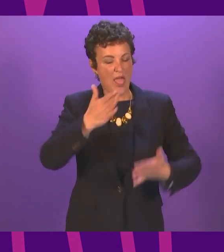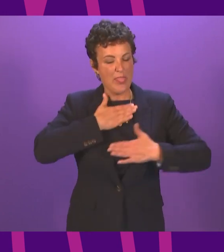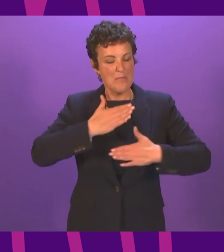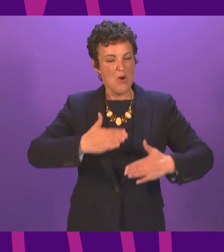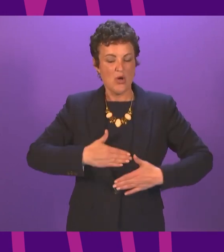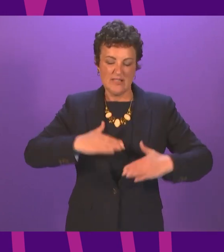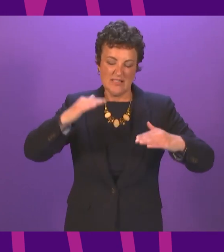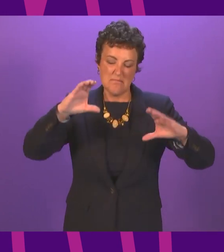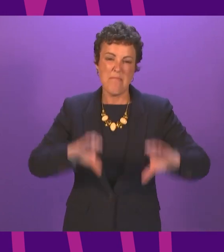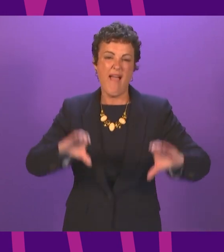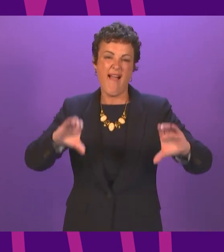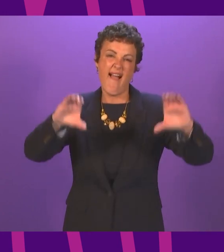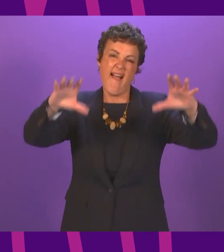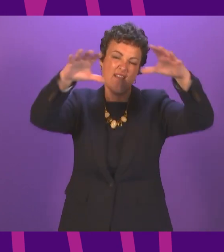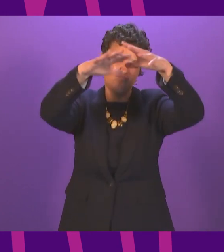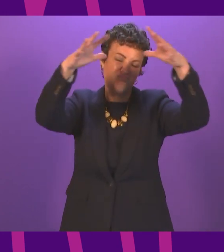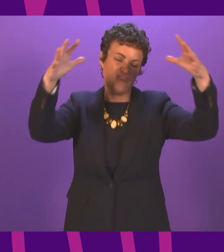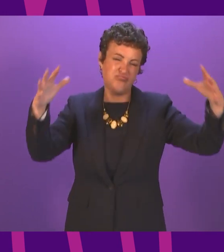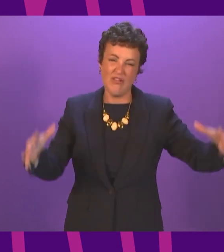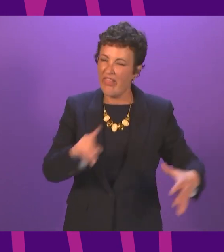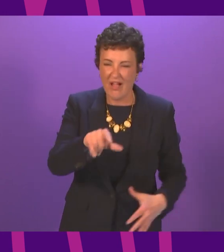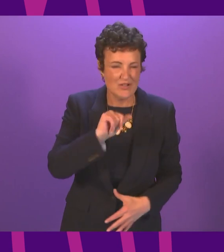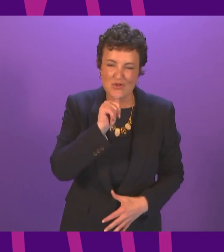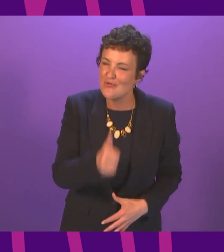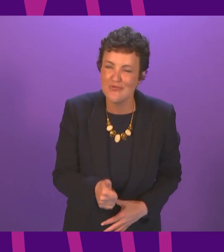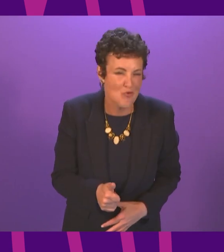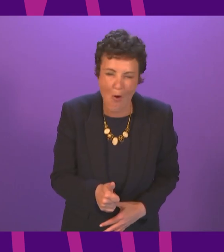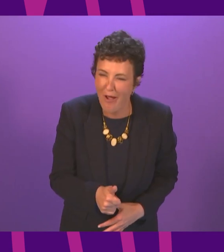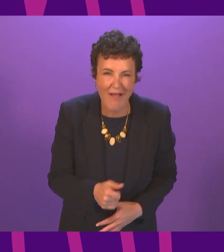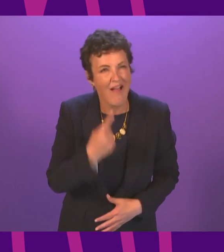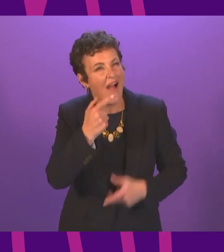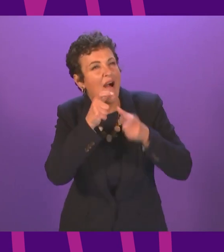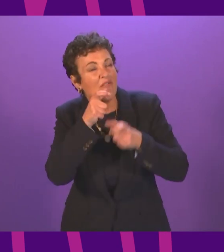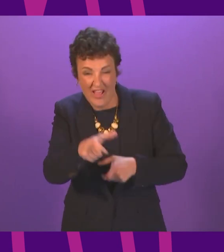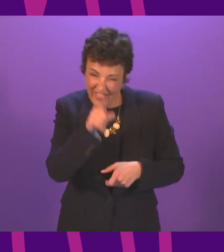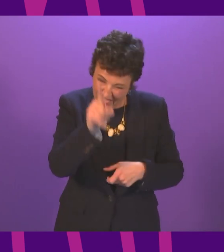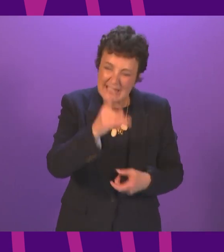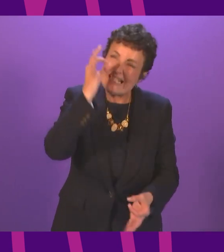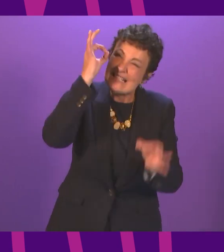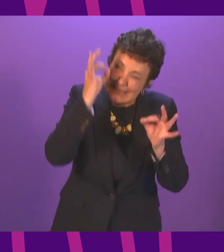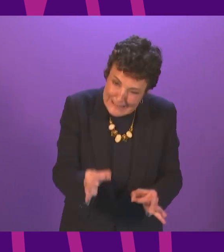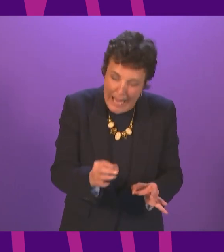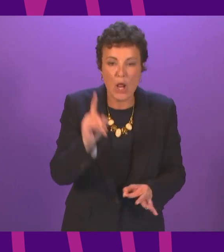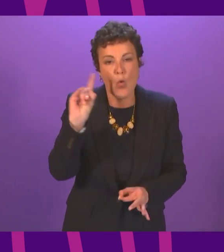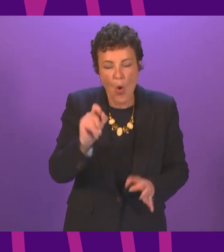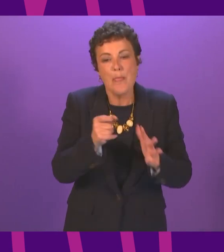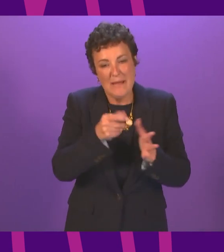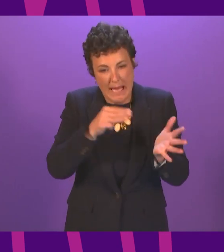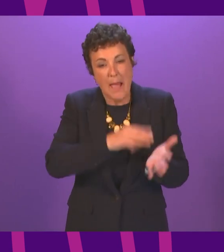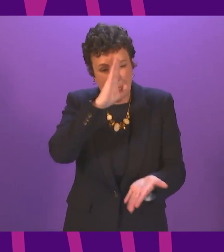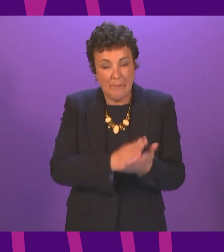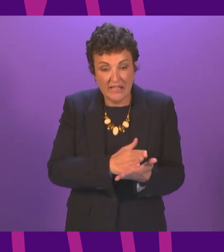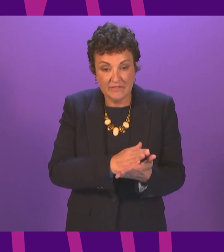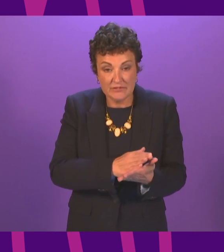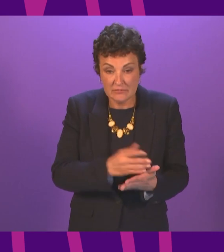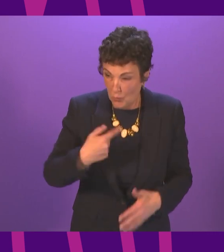colourful turn of phrase it is at the core of what the prime minister believes we have all seen this week just how deeply dangerous